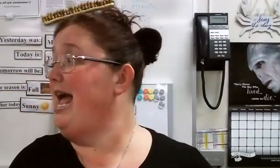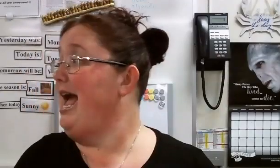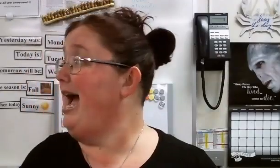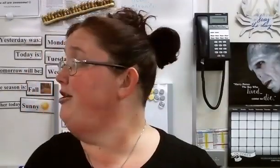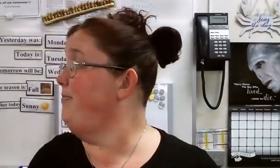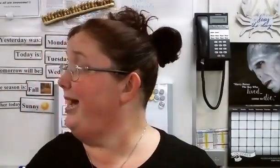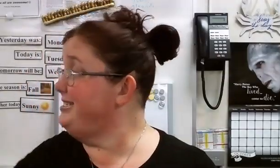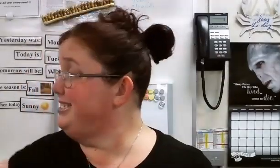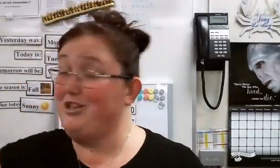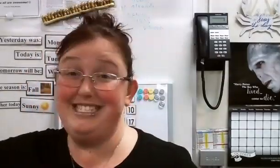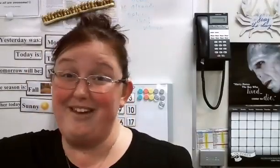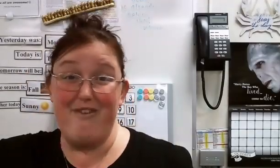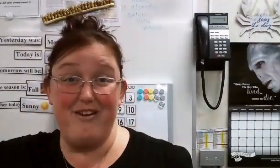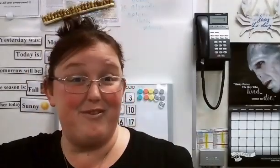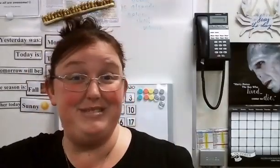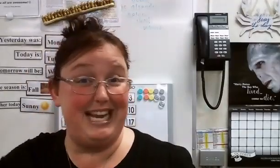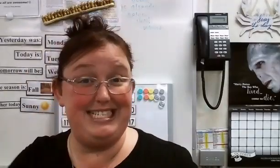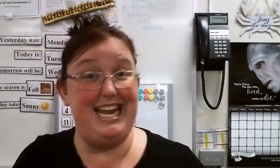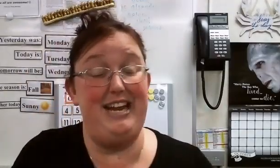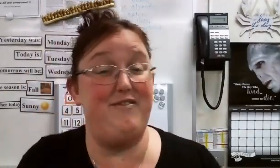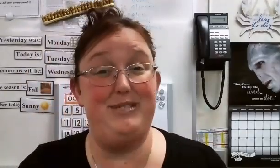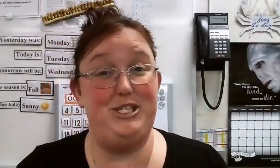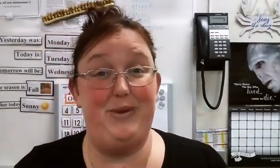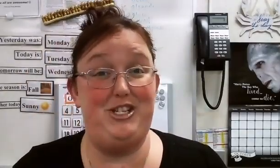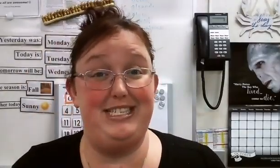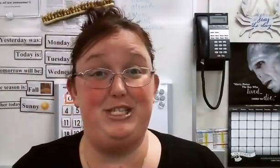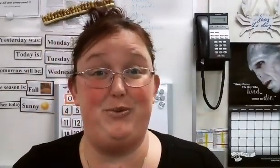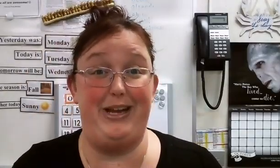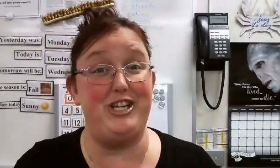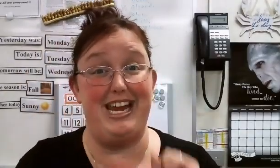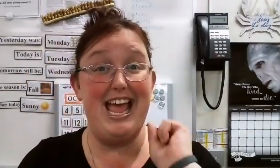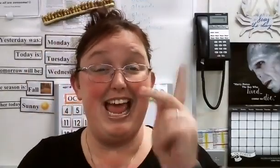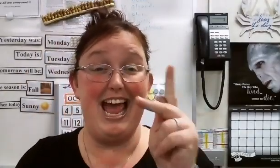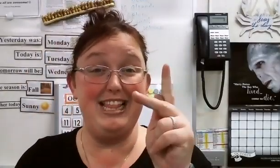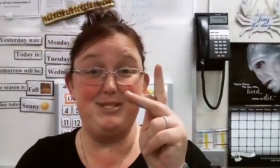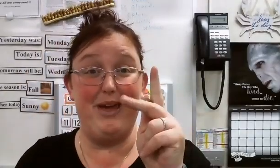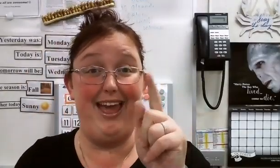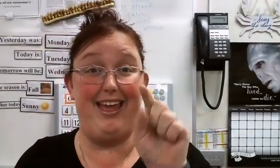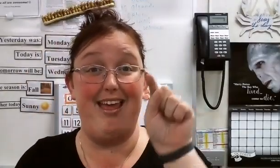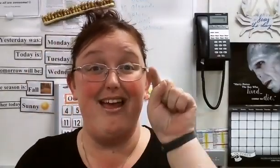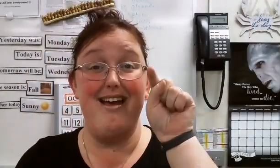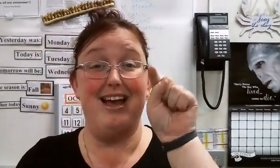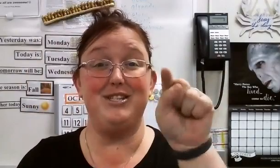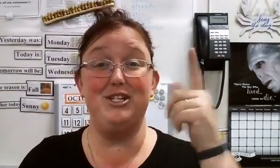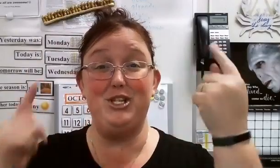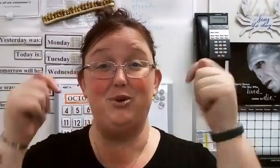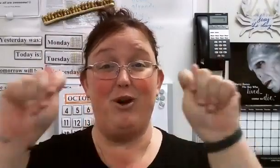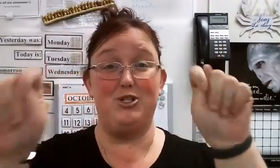and your best can look different from day to day and from situation to situation, and that's okay. As long as you are